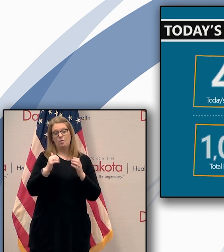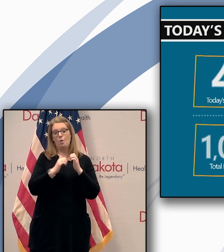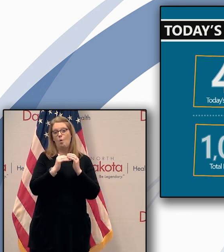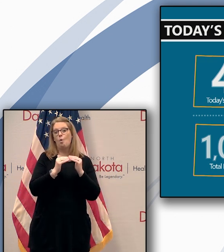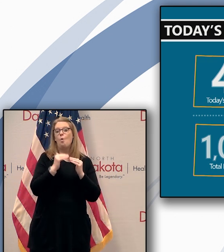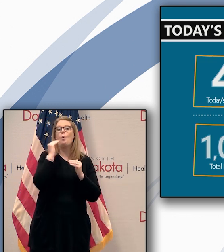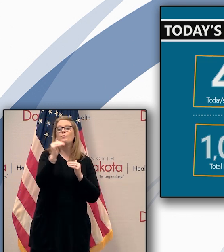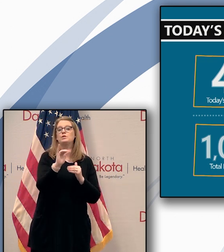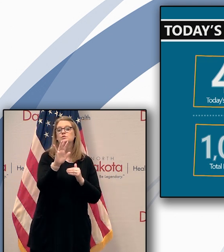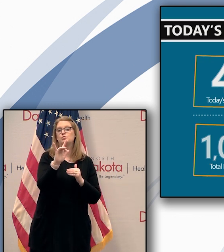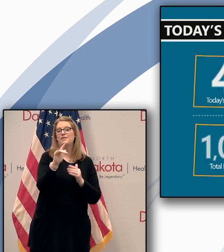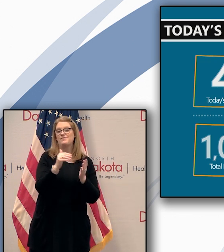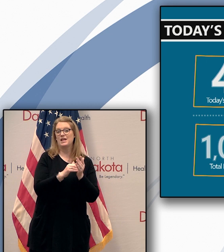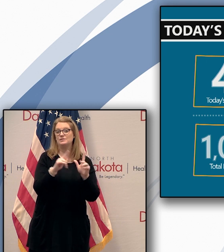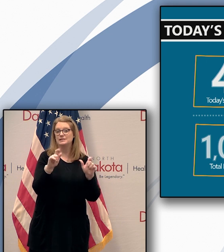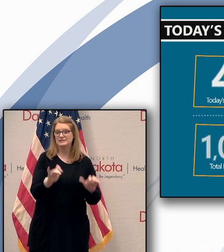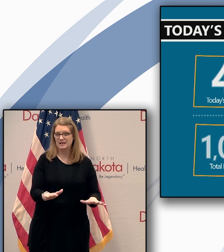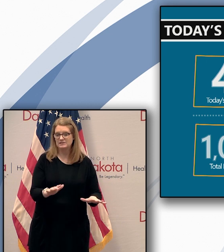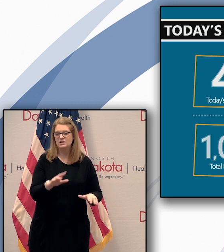,000 tests breaking that threshold.